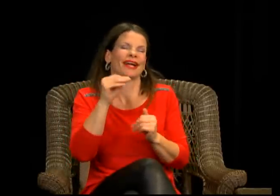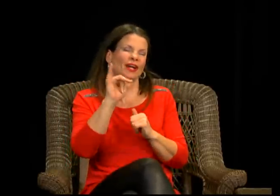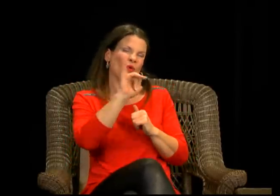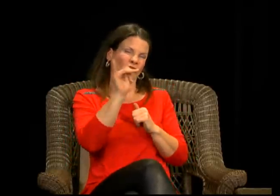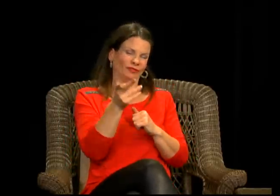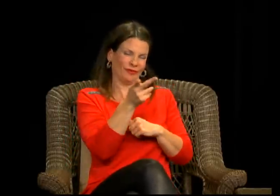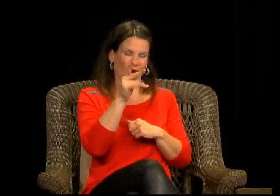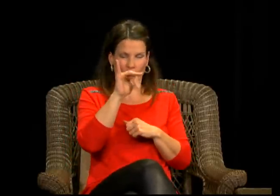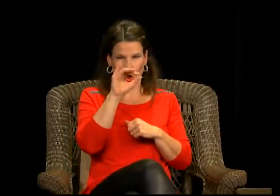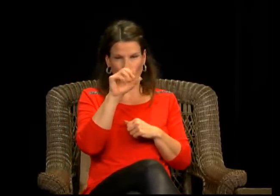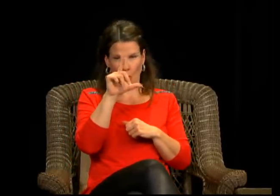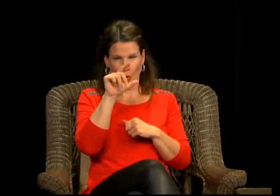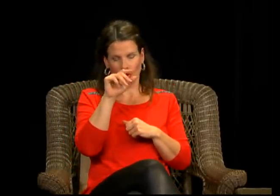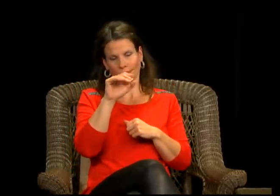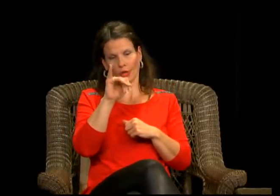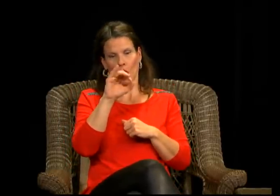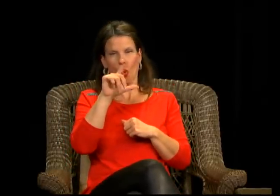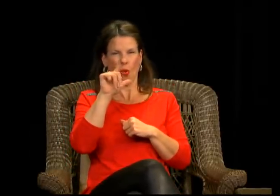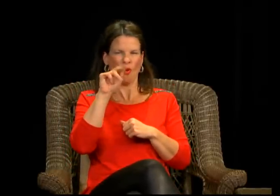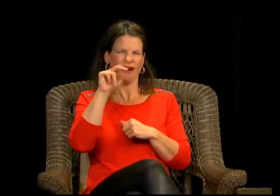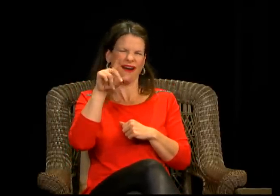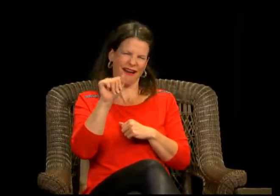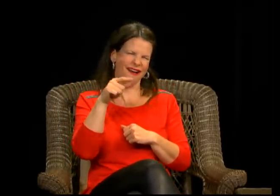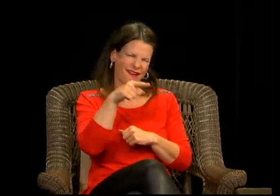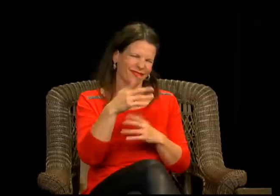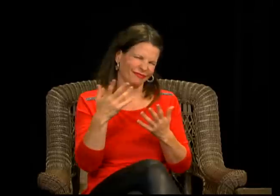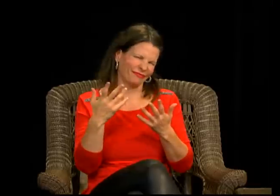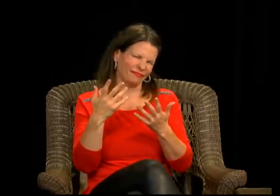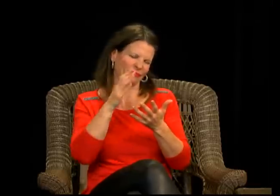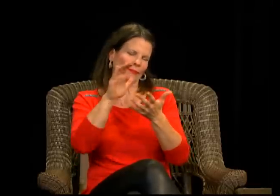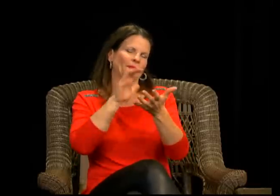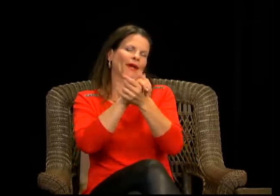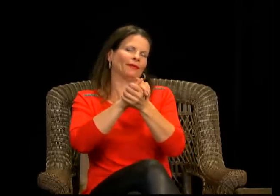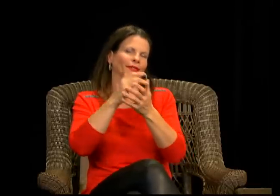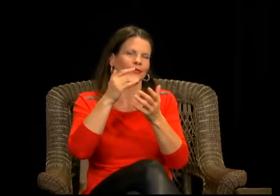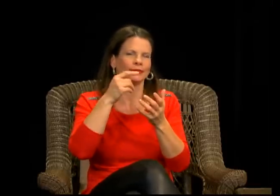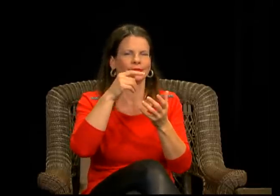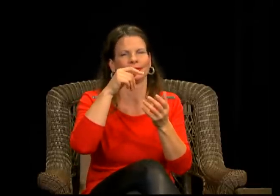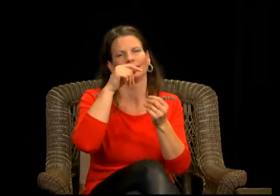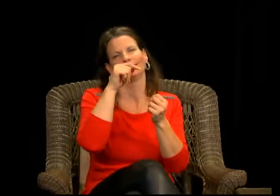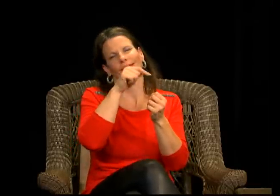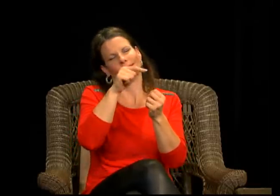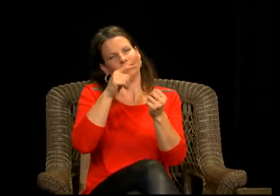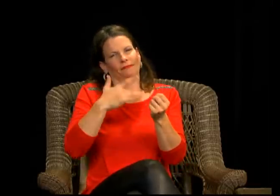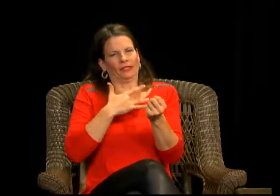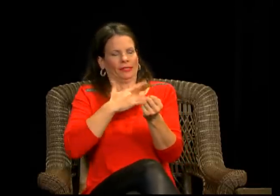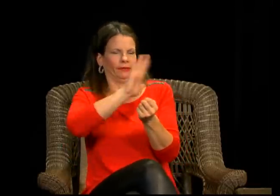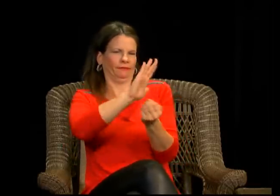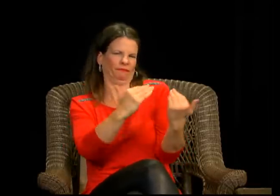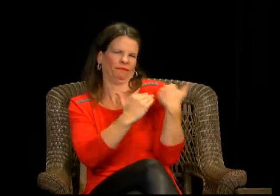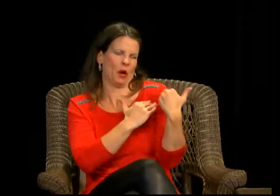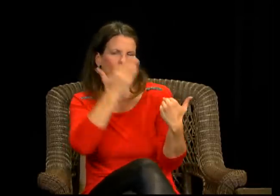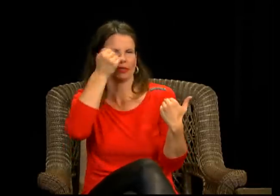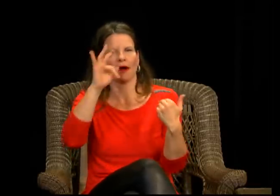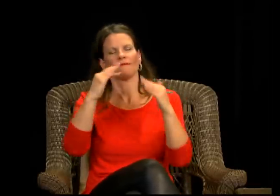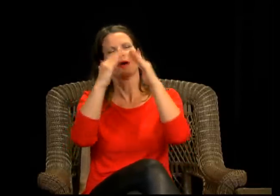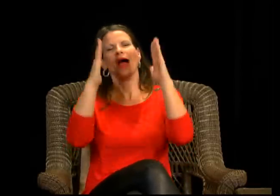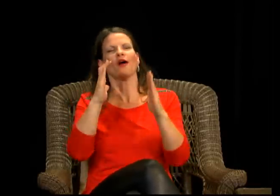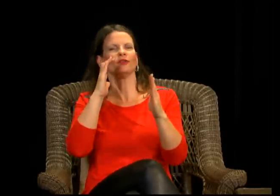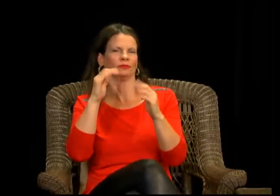like issues with um flirting with other women or even cheating on her so she felt that the